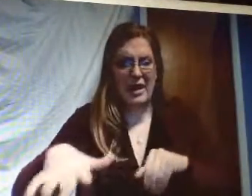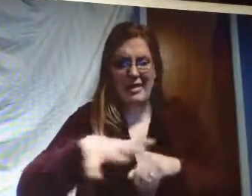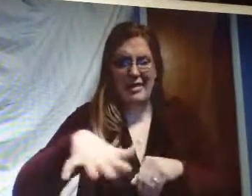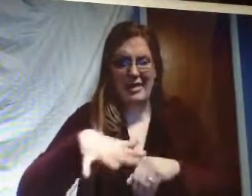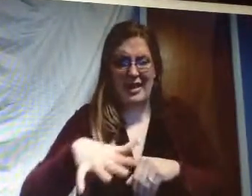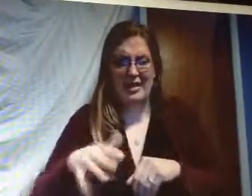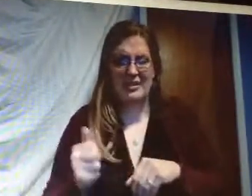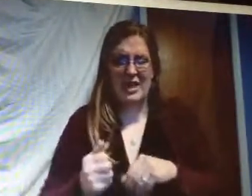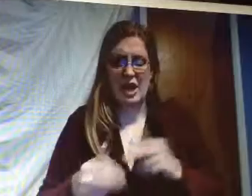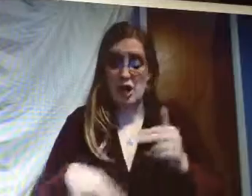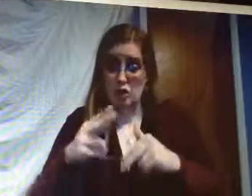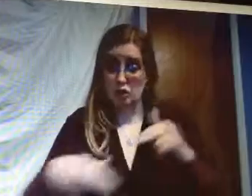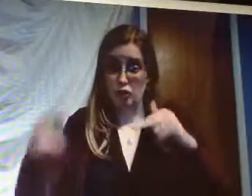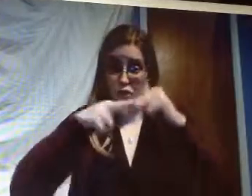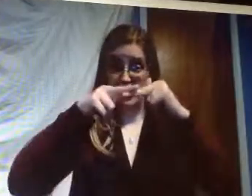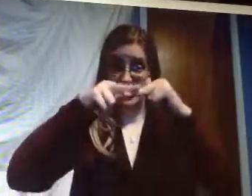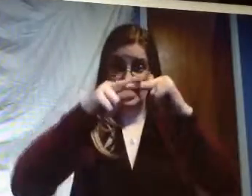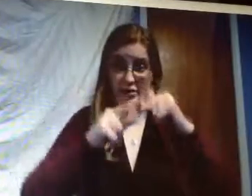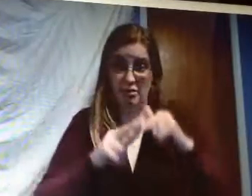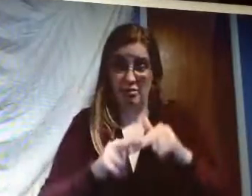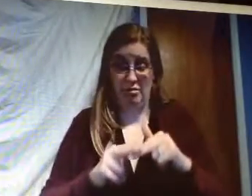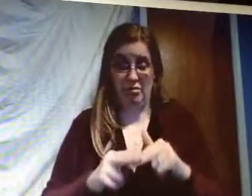building a cemetery there to increase